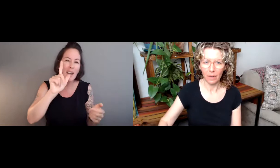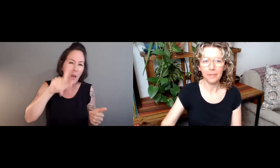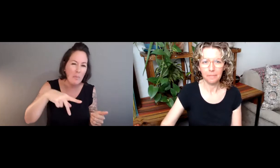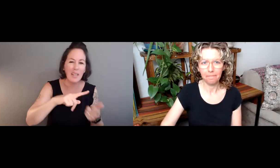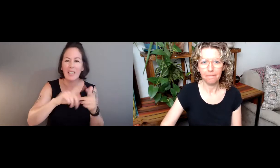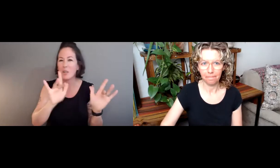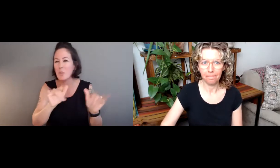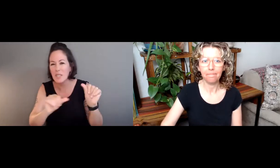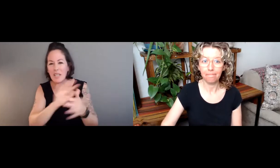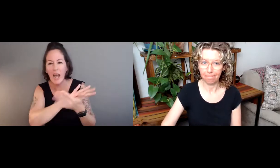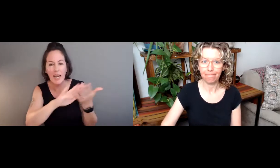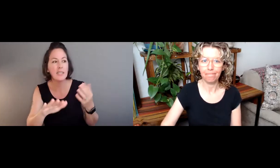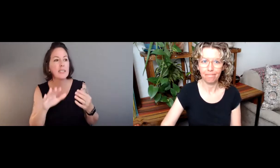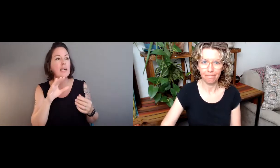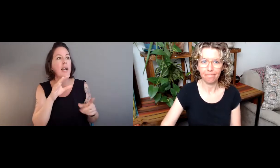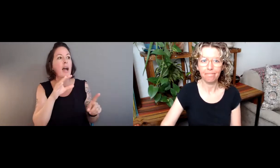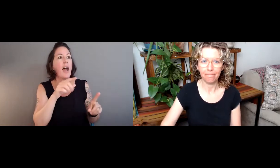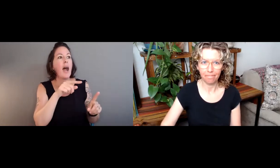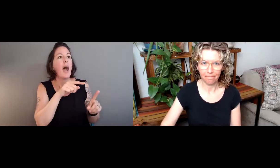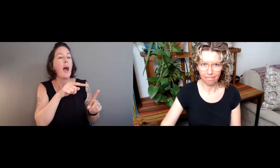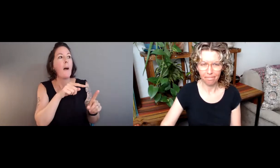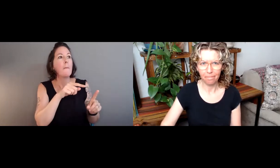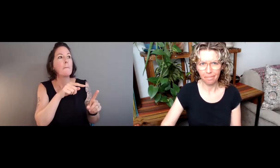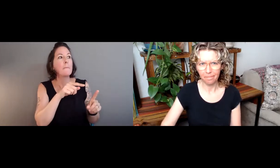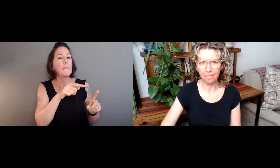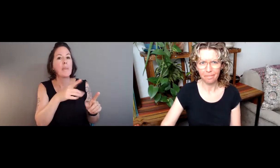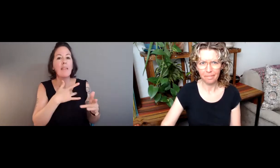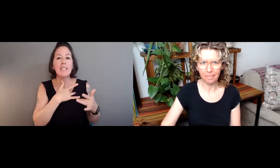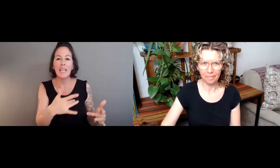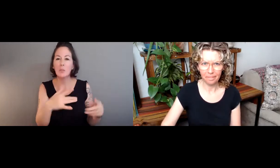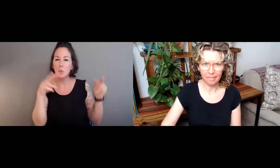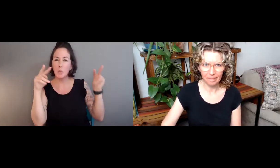the technical field, NLP, computer science.